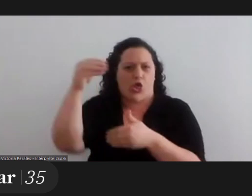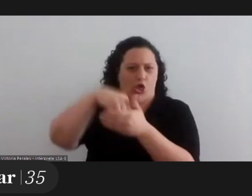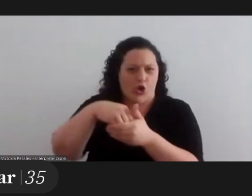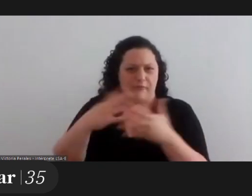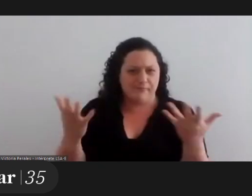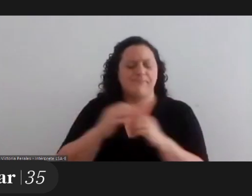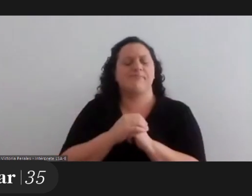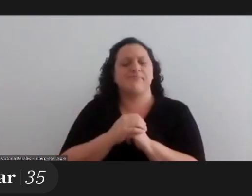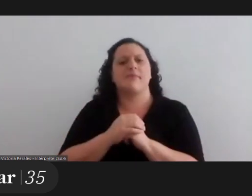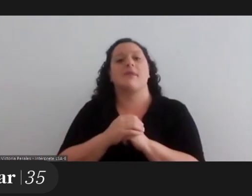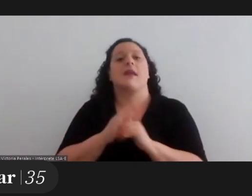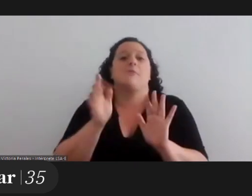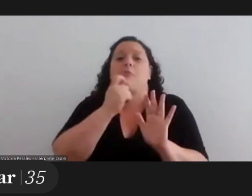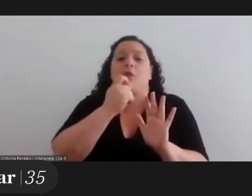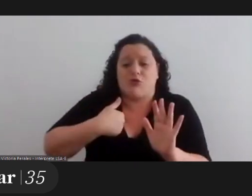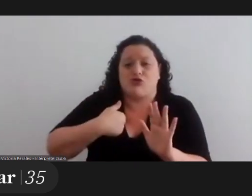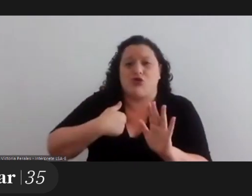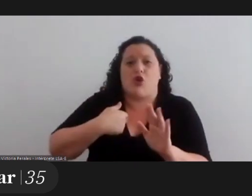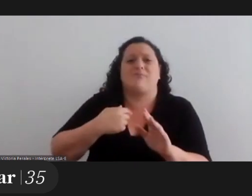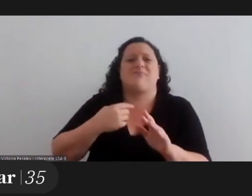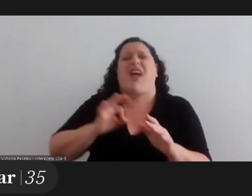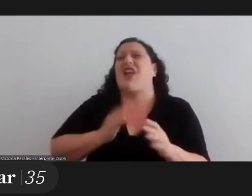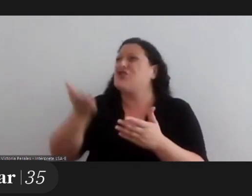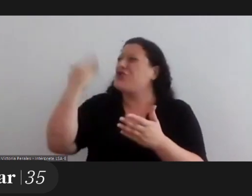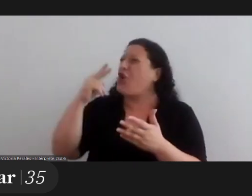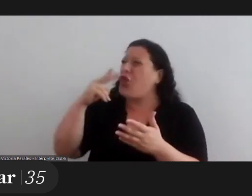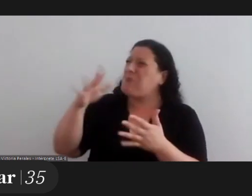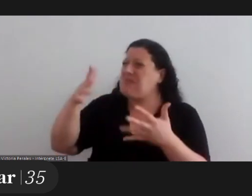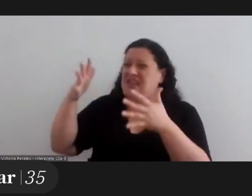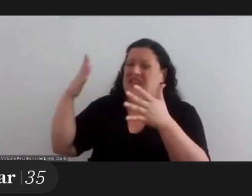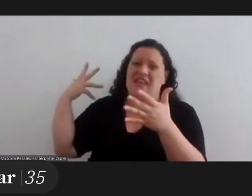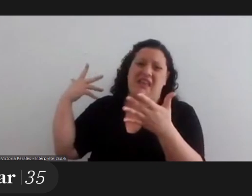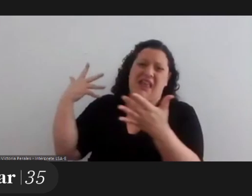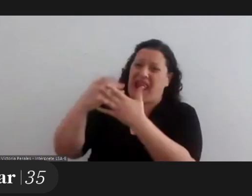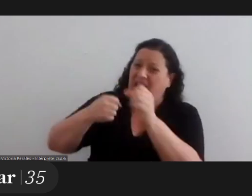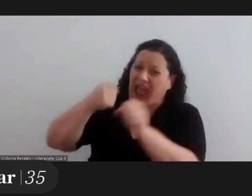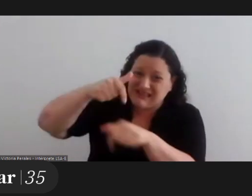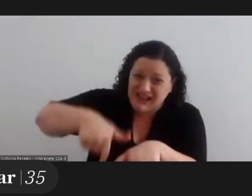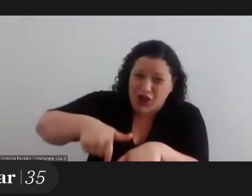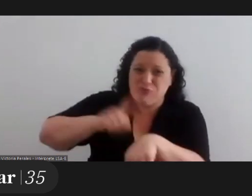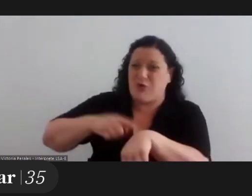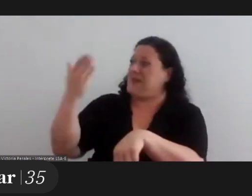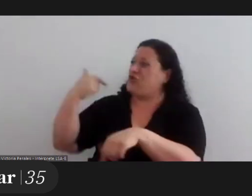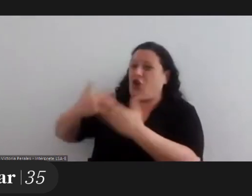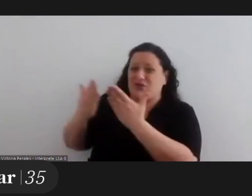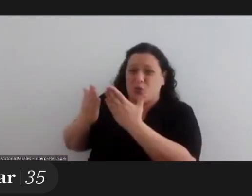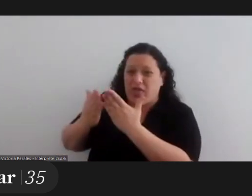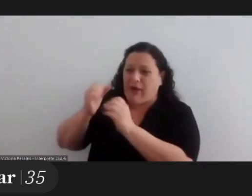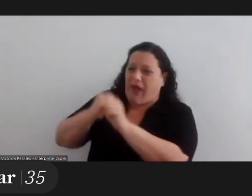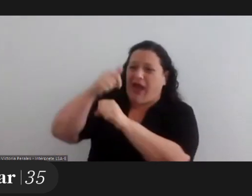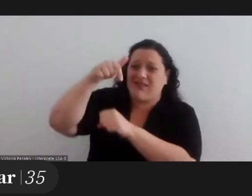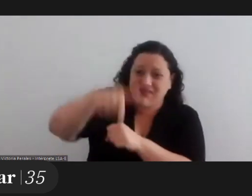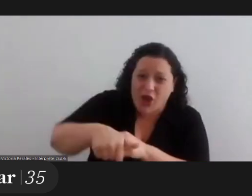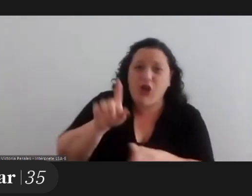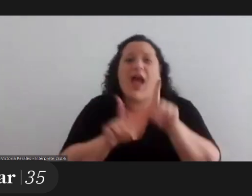from the year 2000 something when i was at university up to today we start conquering news